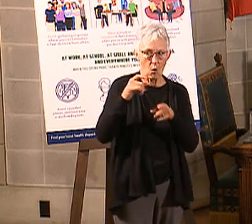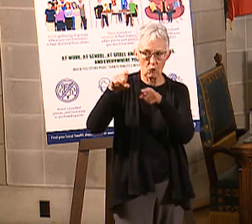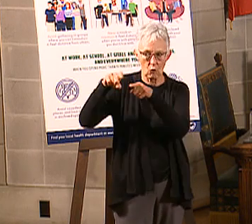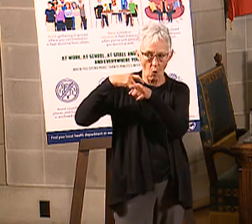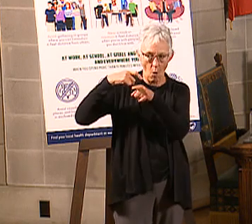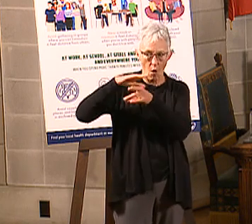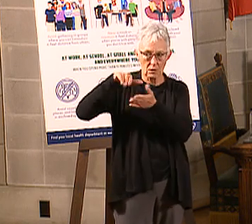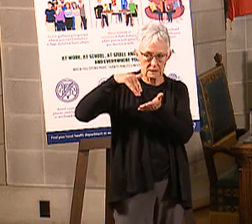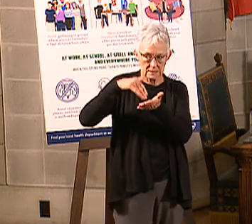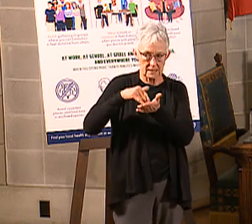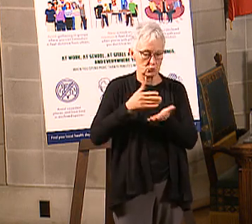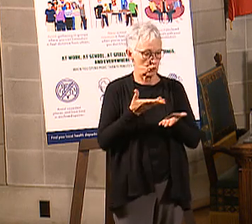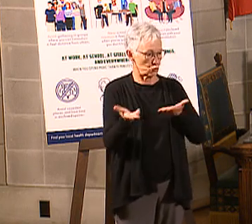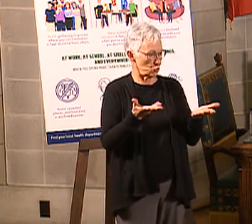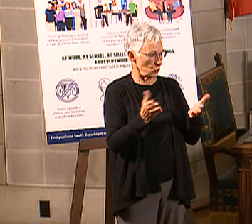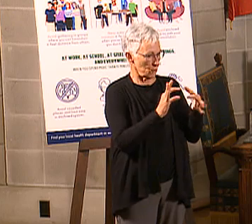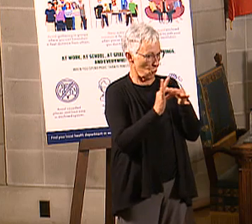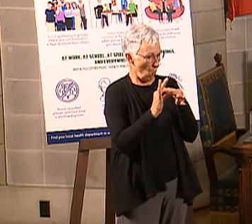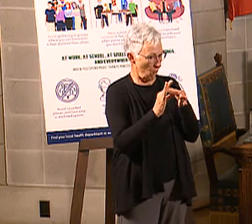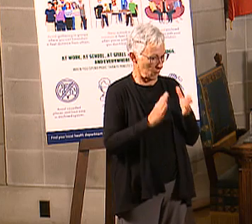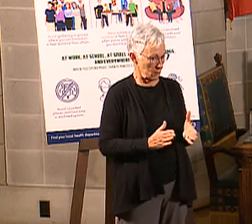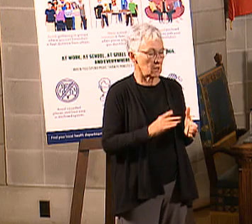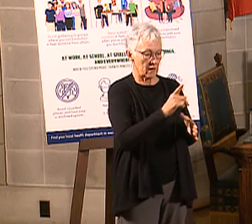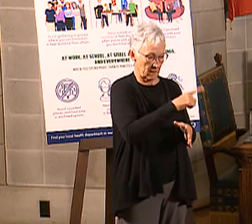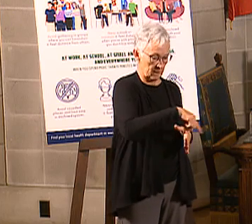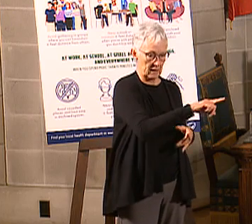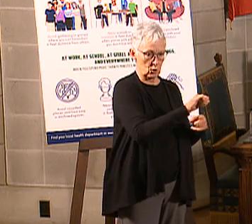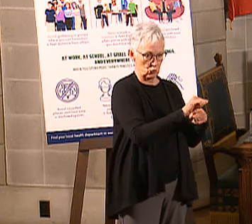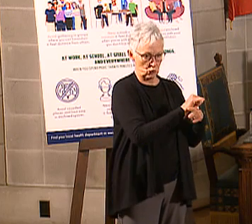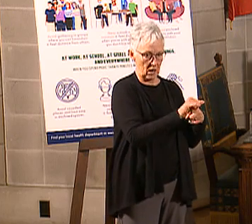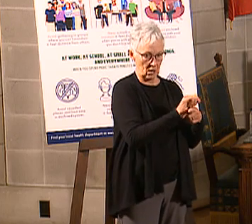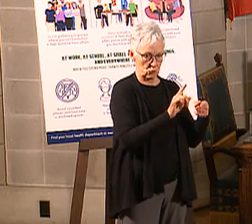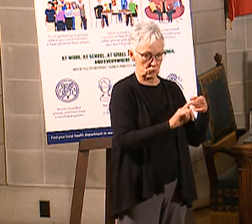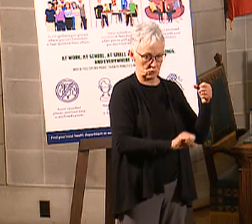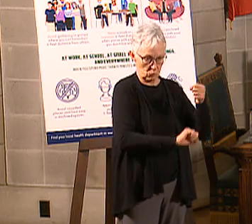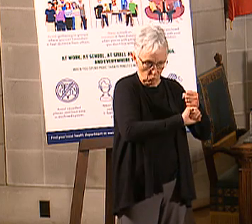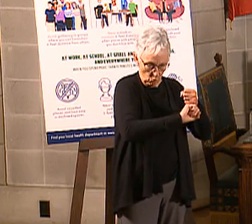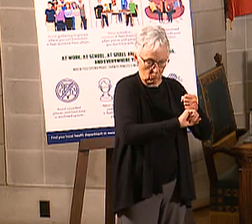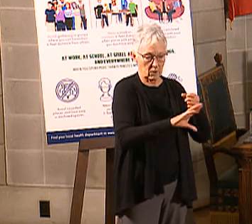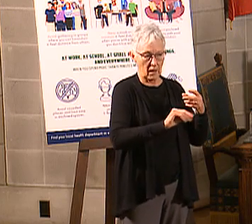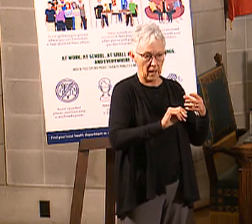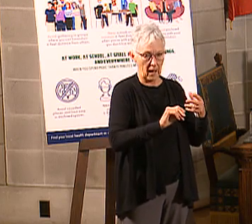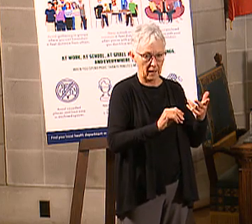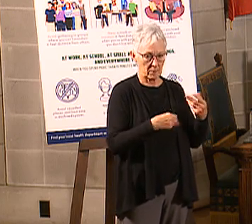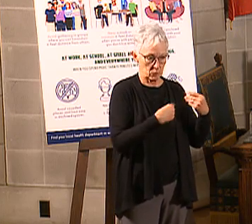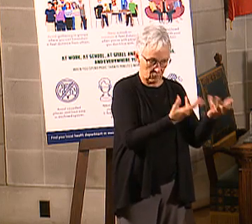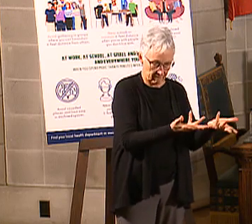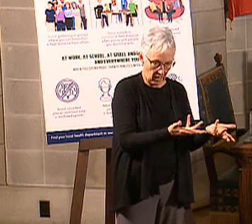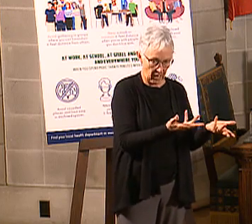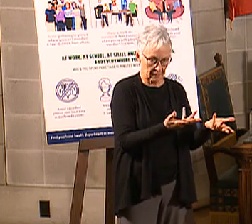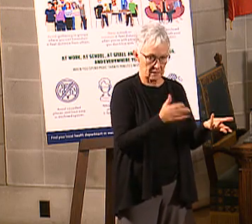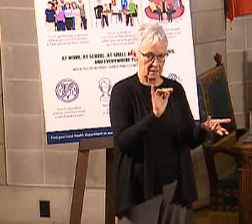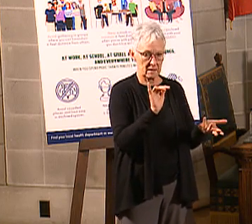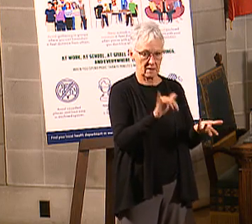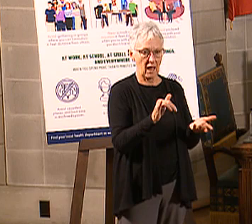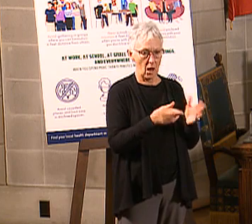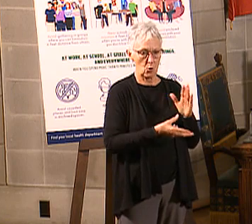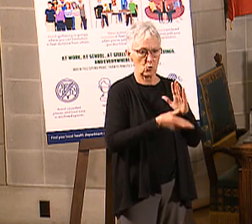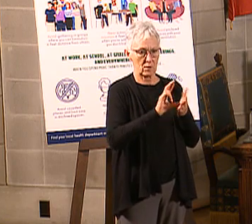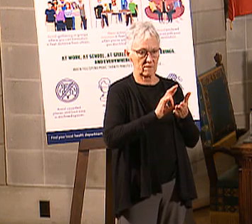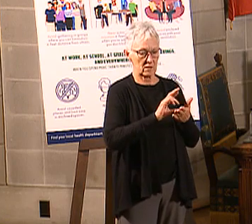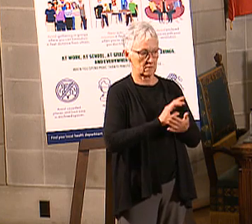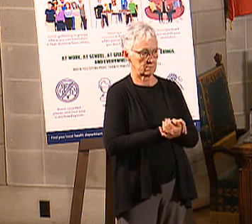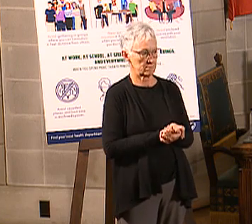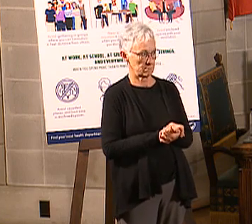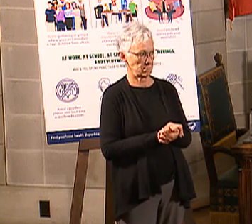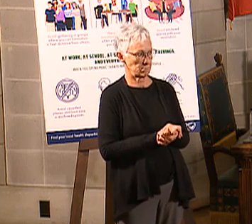service coordinators, in our local offices, these individuals have been trained to assist and to provide that, that review. And so,